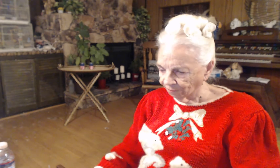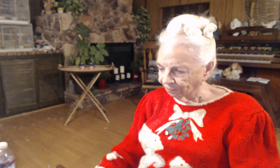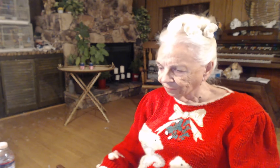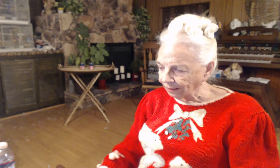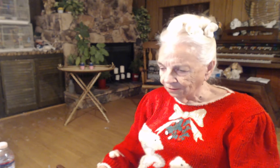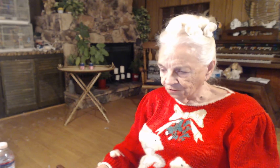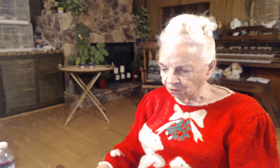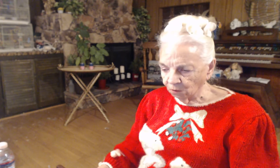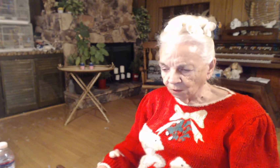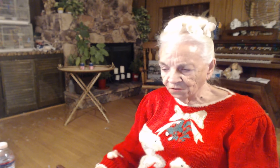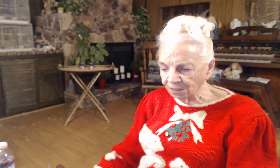There's only one temple.